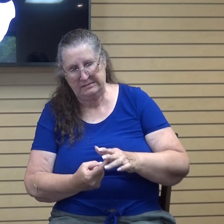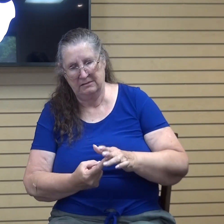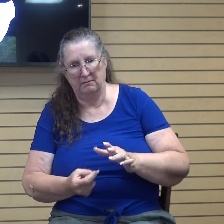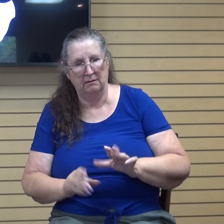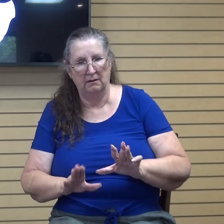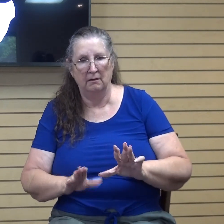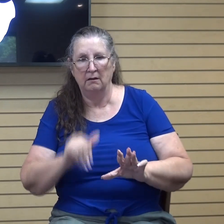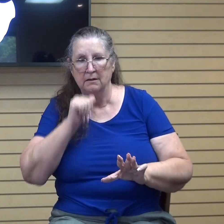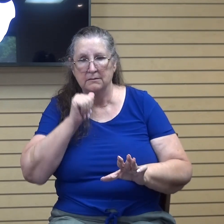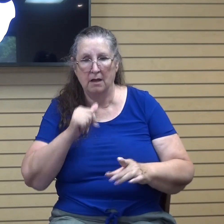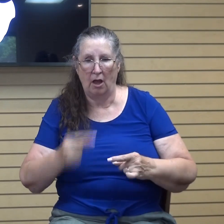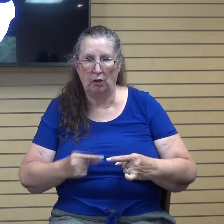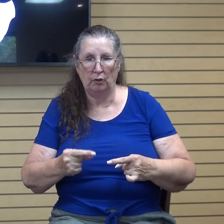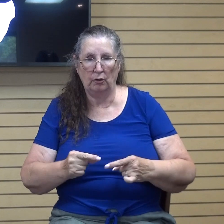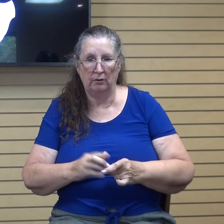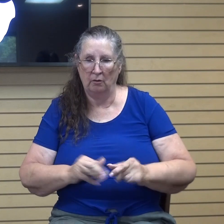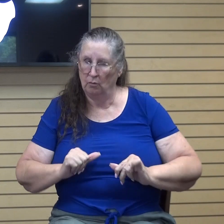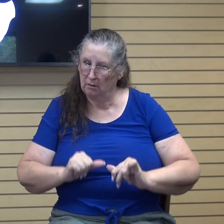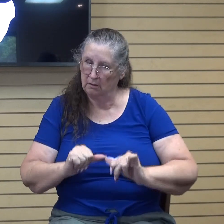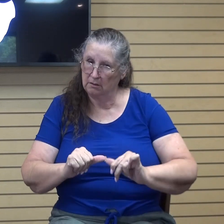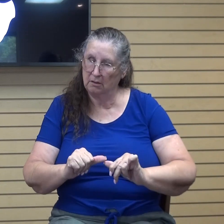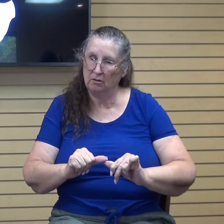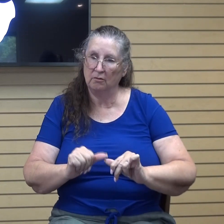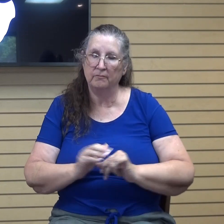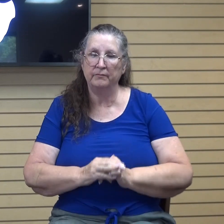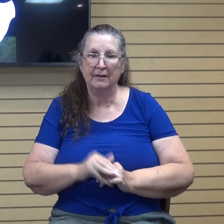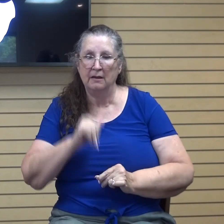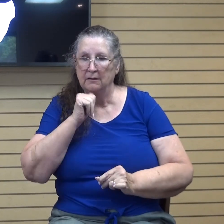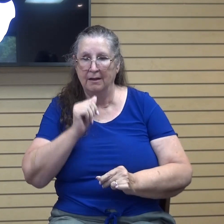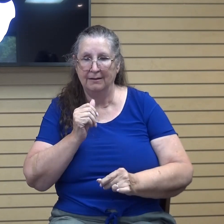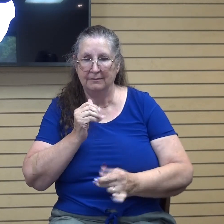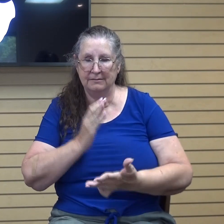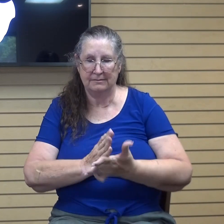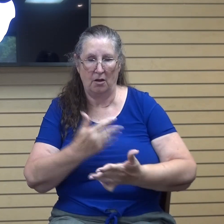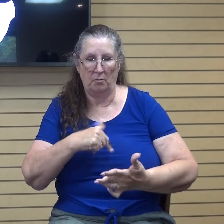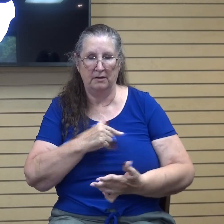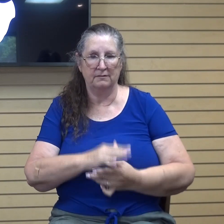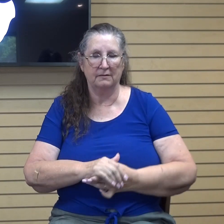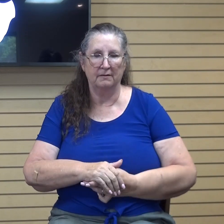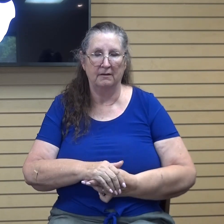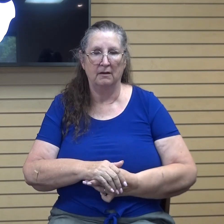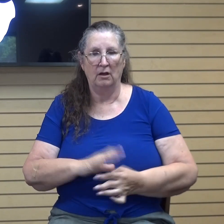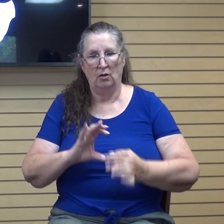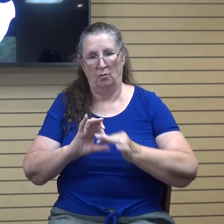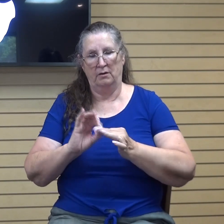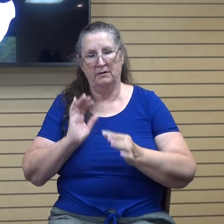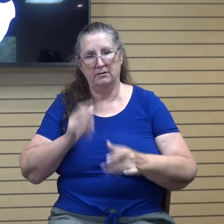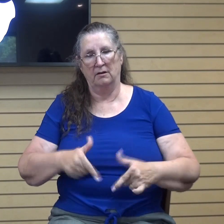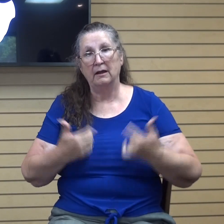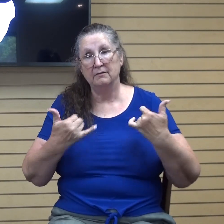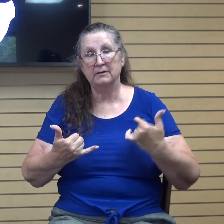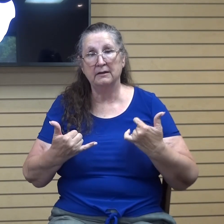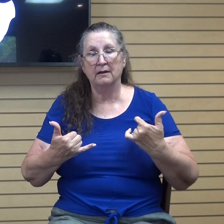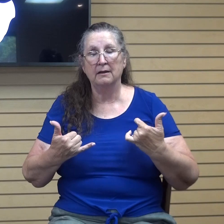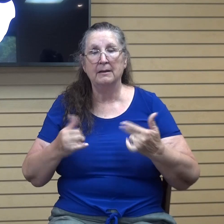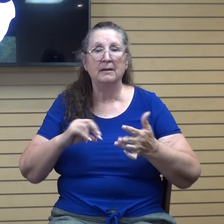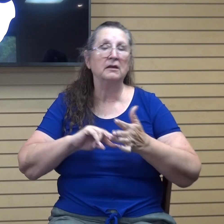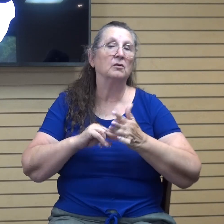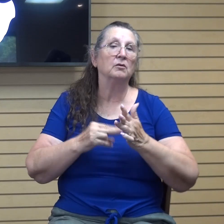harmed by it and we keep on going forward. In relation to our lives today, it would mean when we hit those